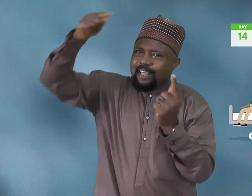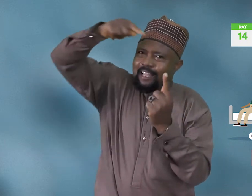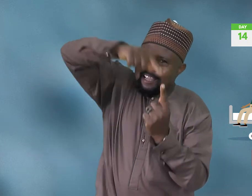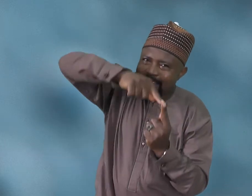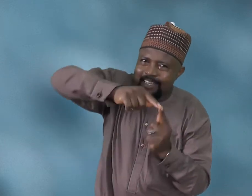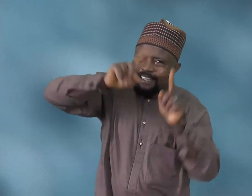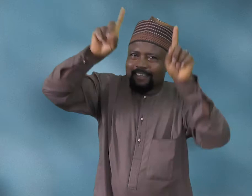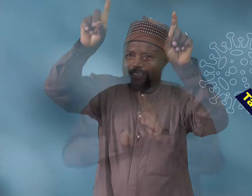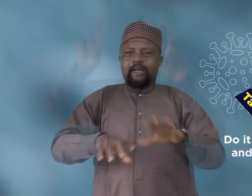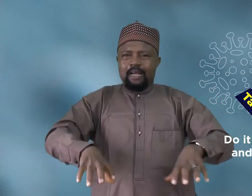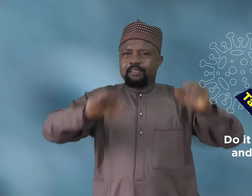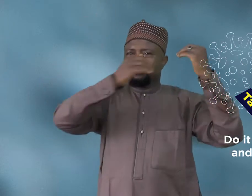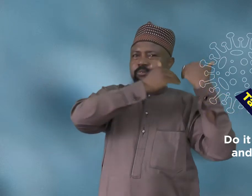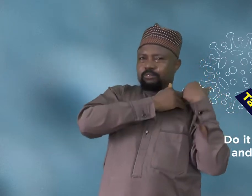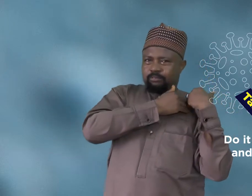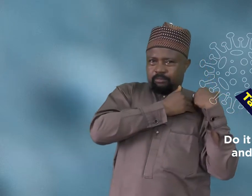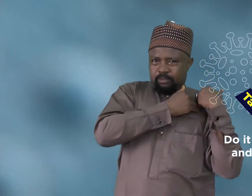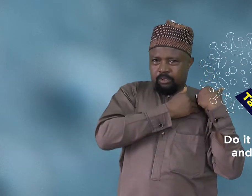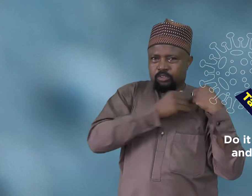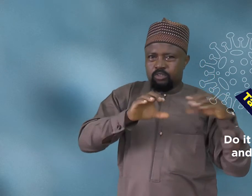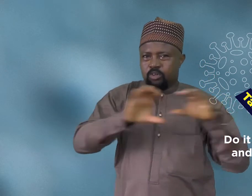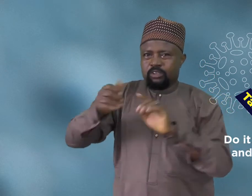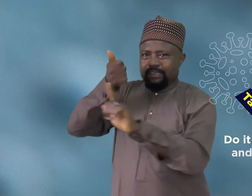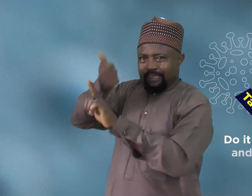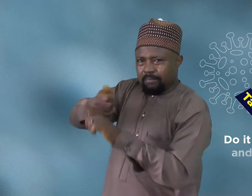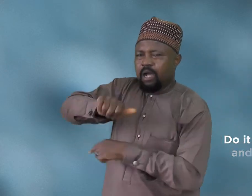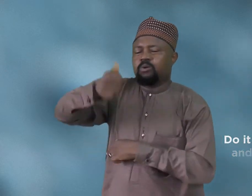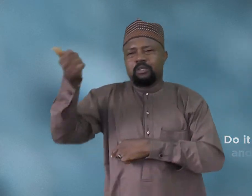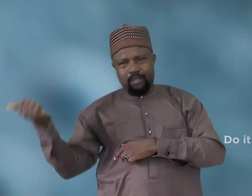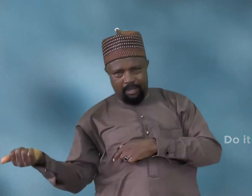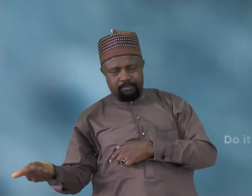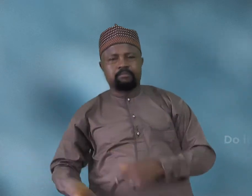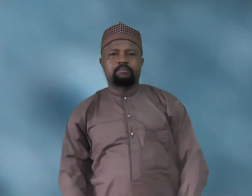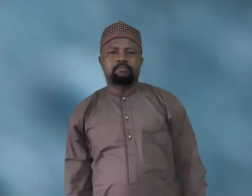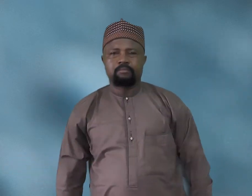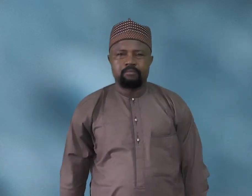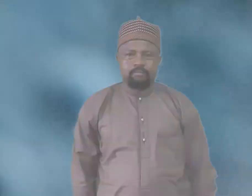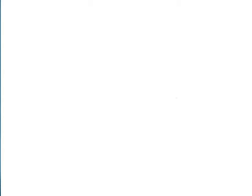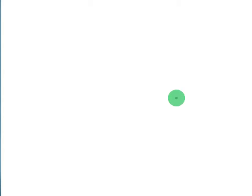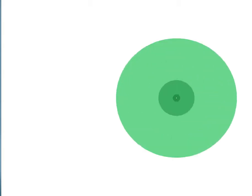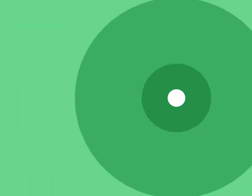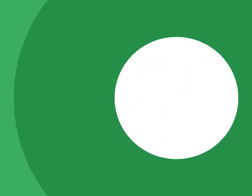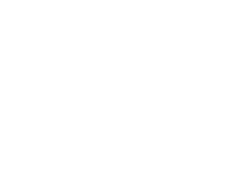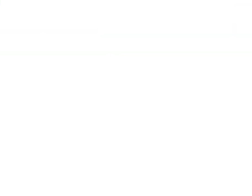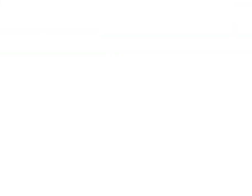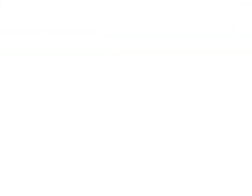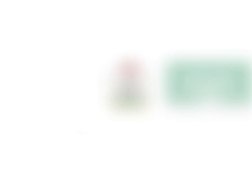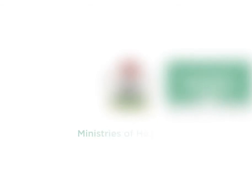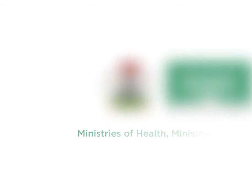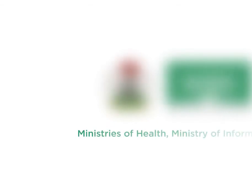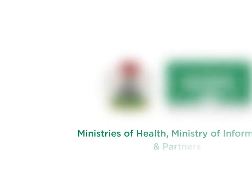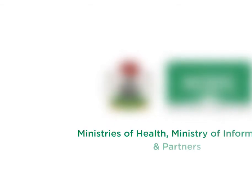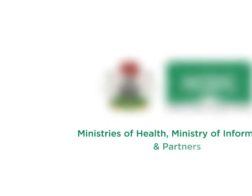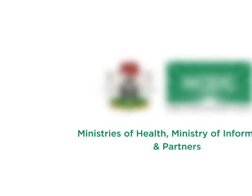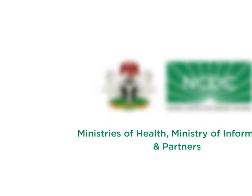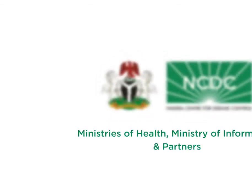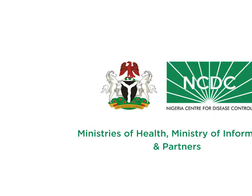at all. Take responsibility. Do it for yourself and for others. This message is brought to you by the Federal and State Ministries of Health,